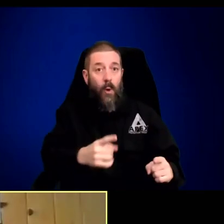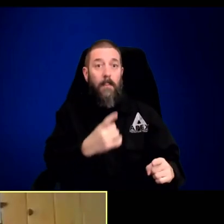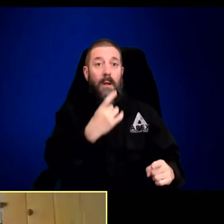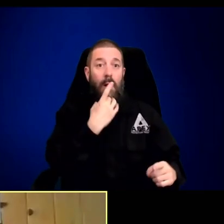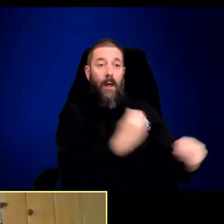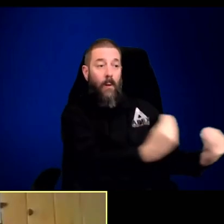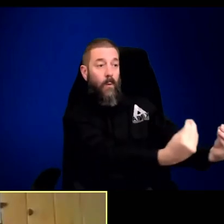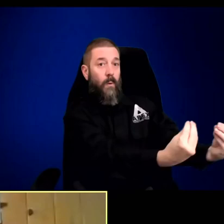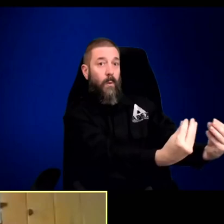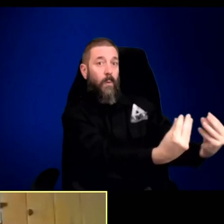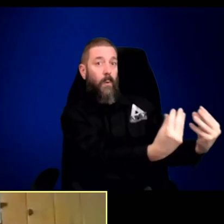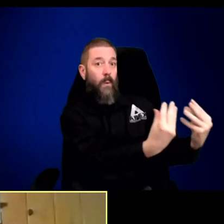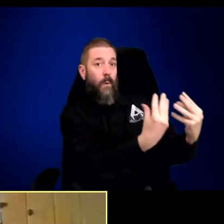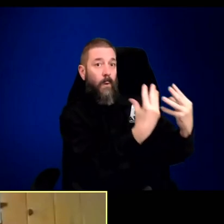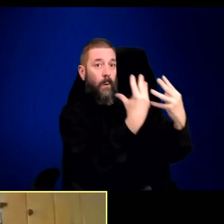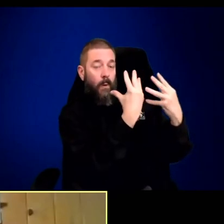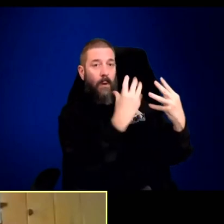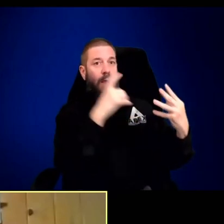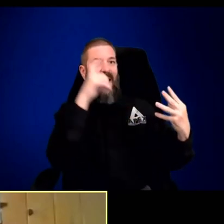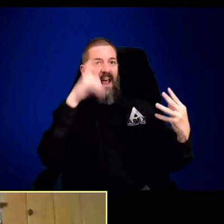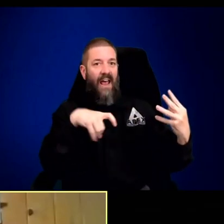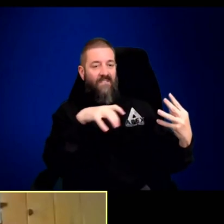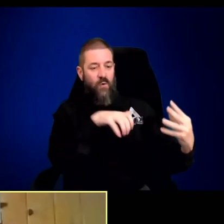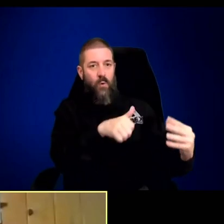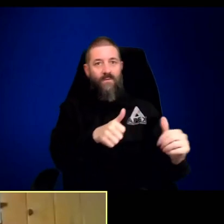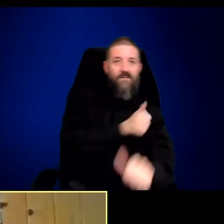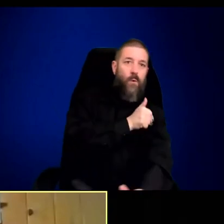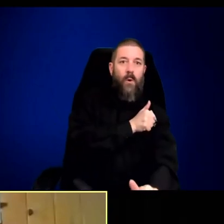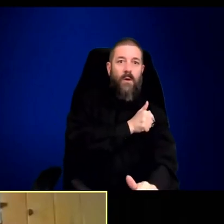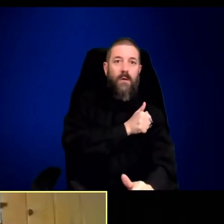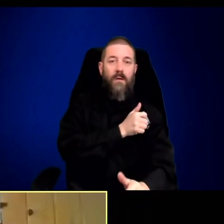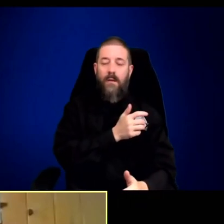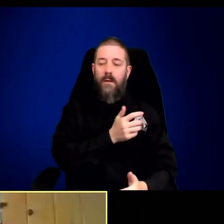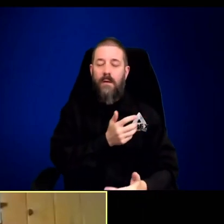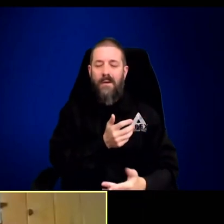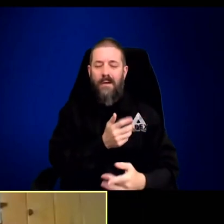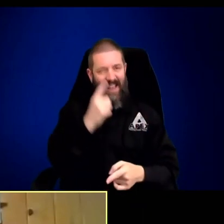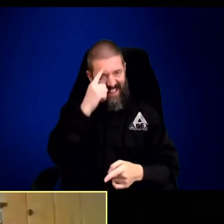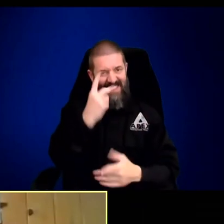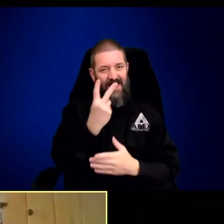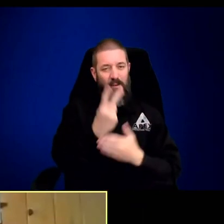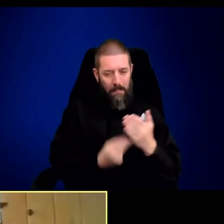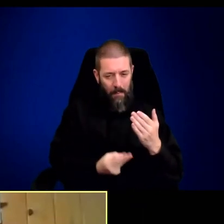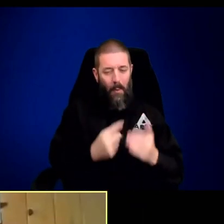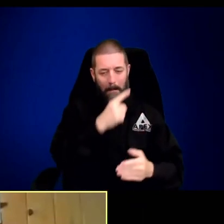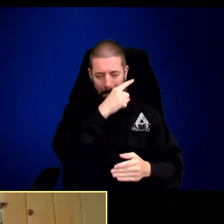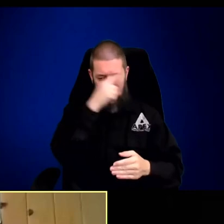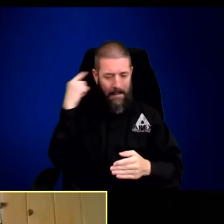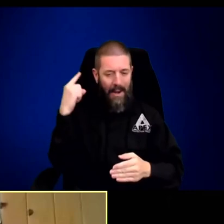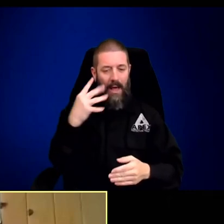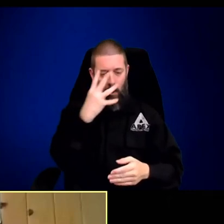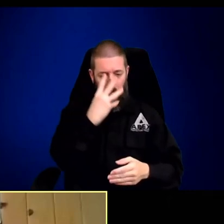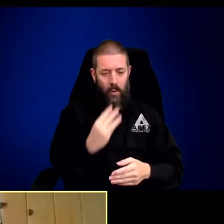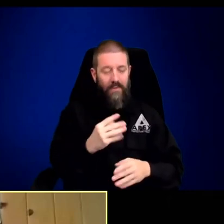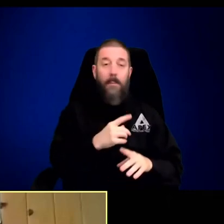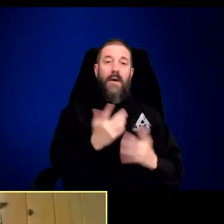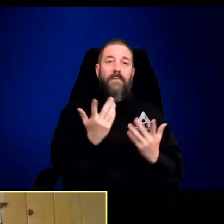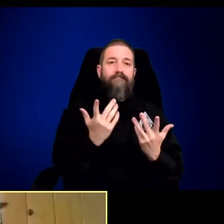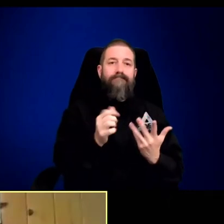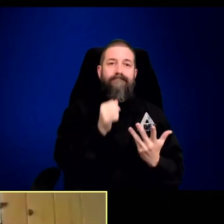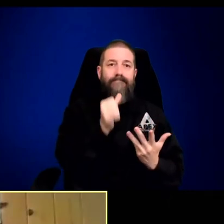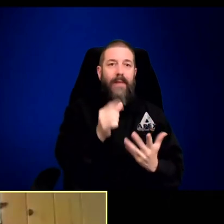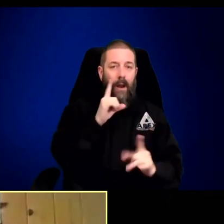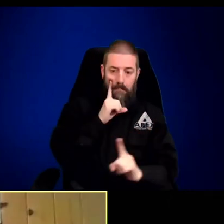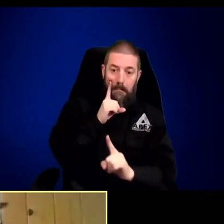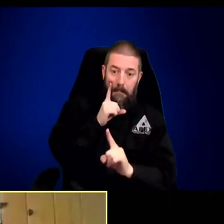other words, they had learned, well, there doesn't seem to be any problem with us lingering on the road, and they just didn't understand the concept of when they saw headlights